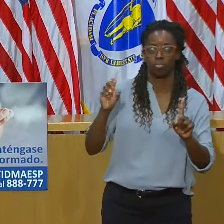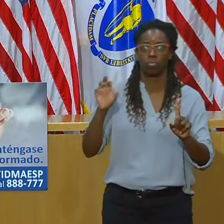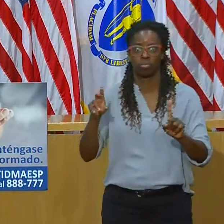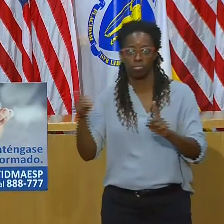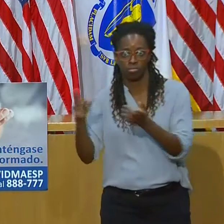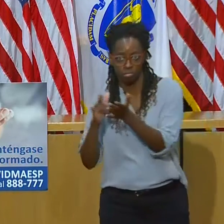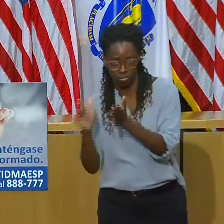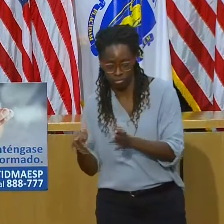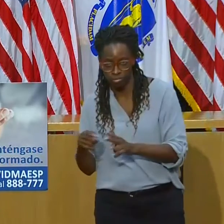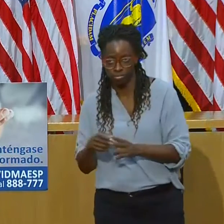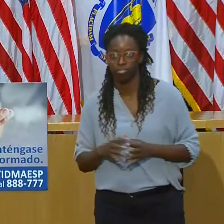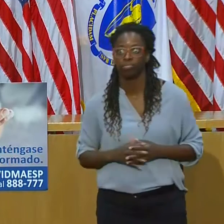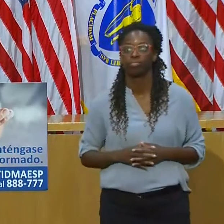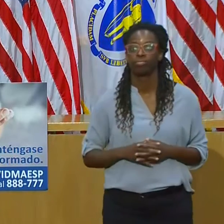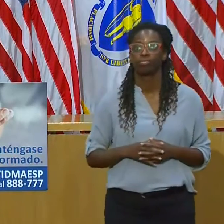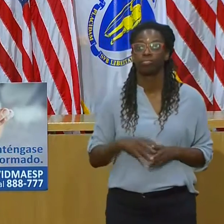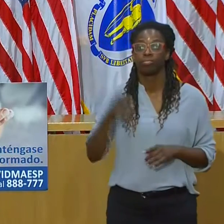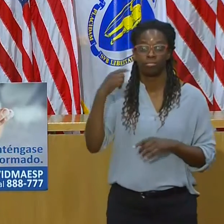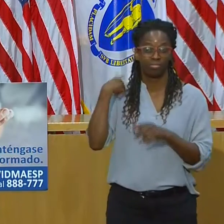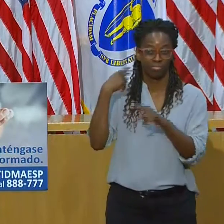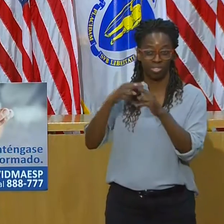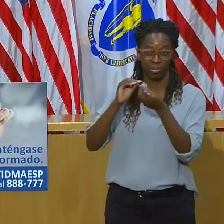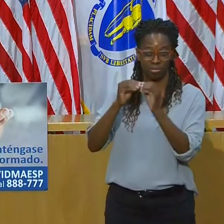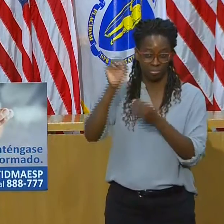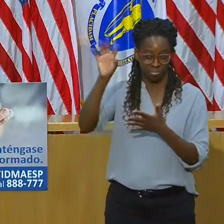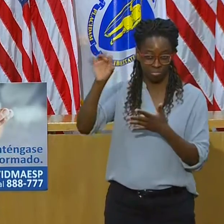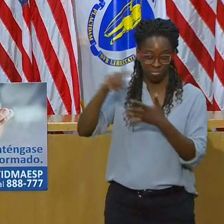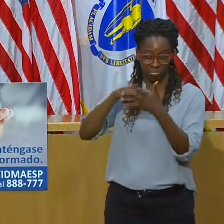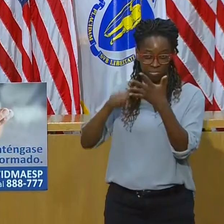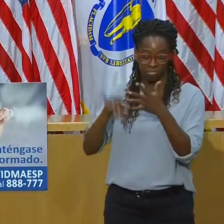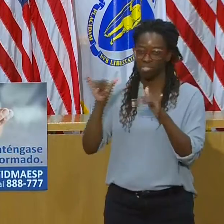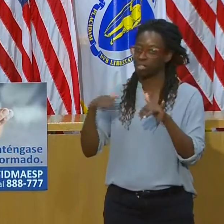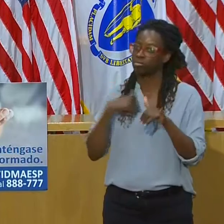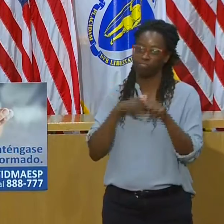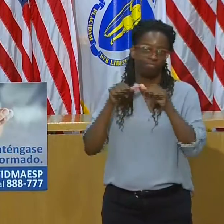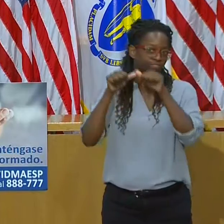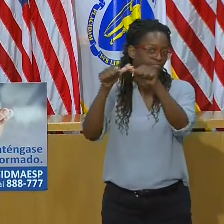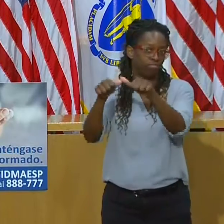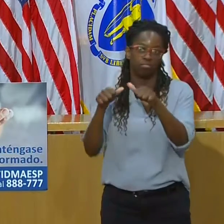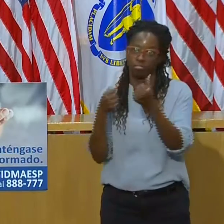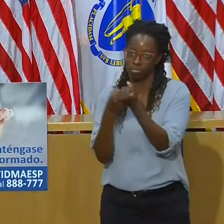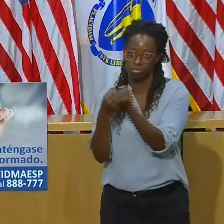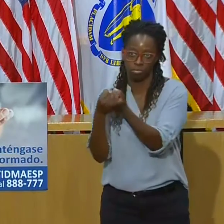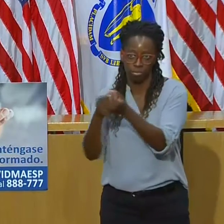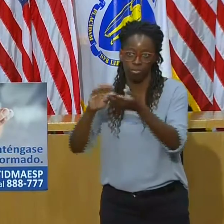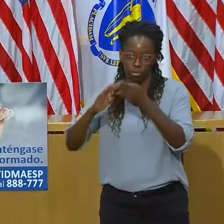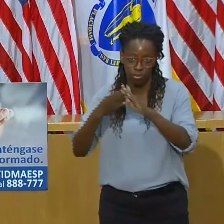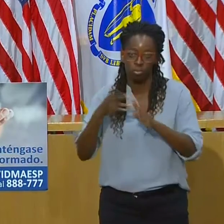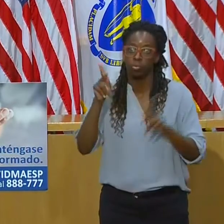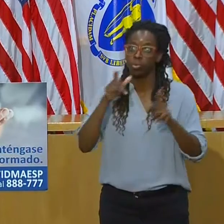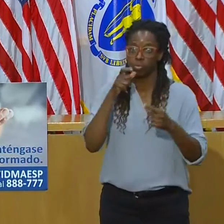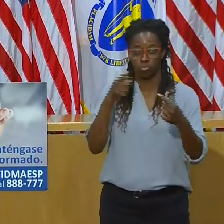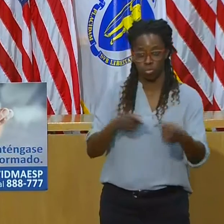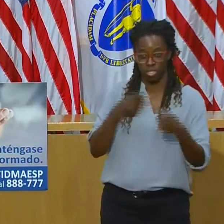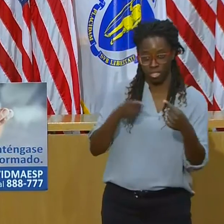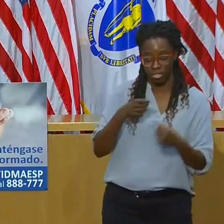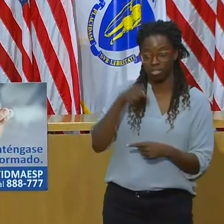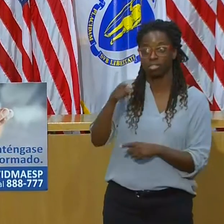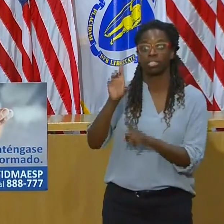phone numbers and these access points will take you. We care about you and we're watching out for you.